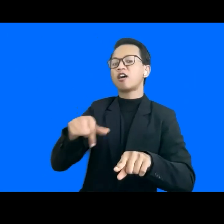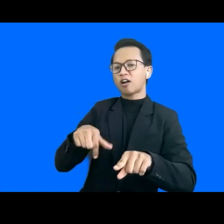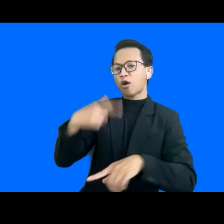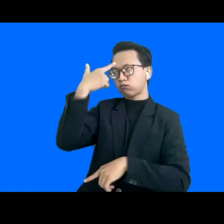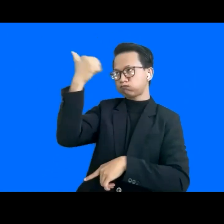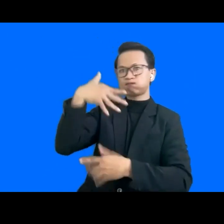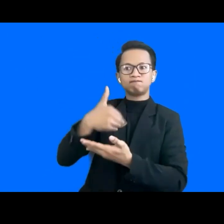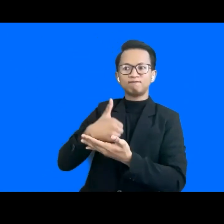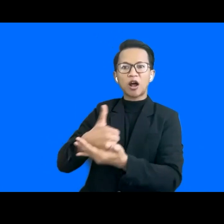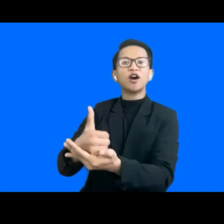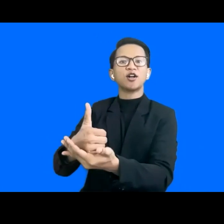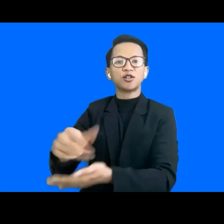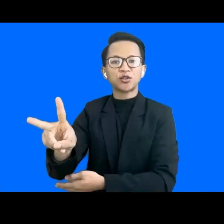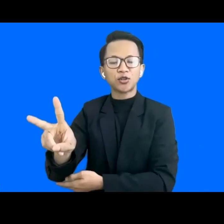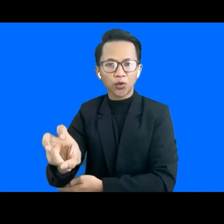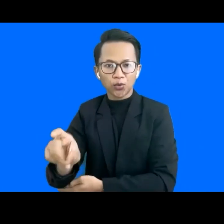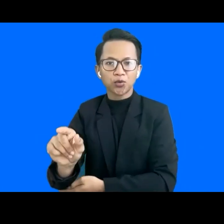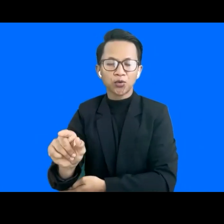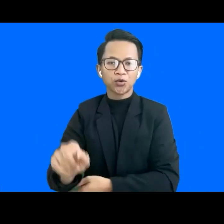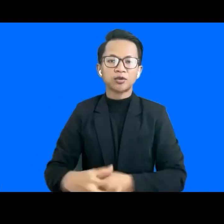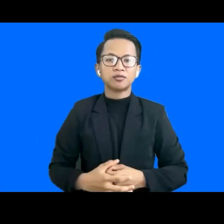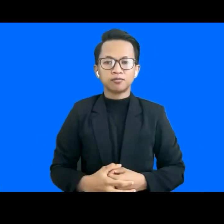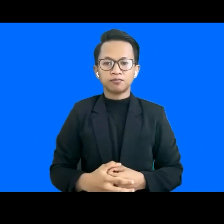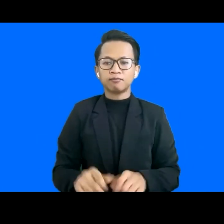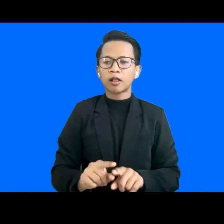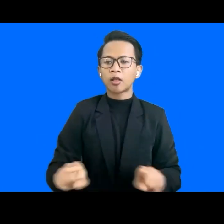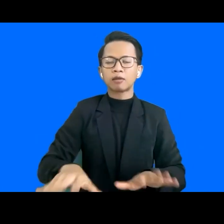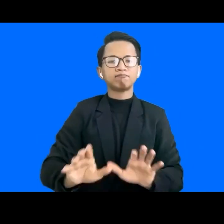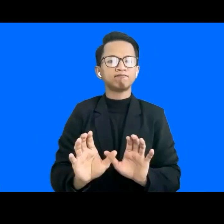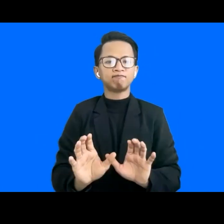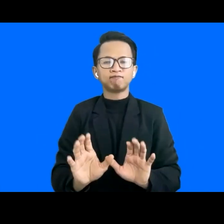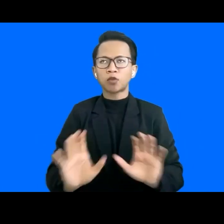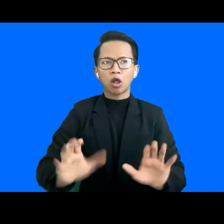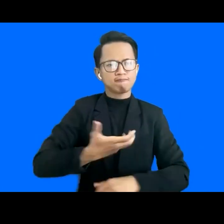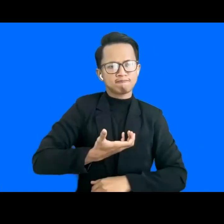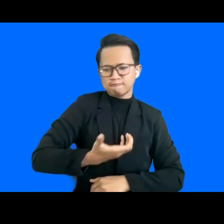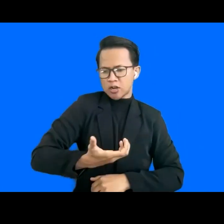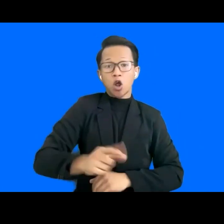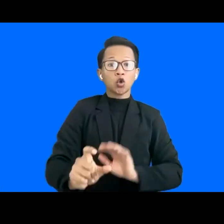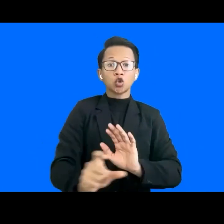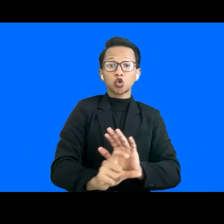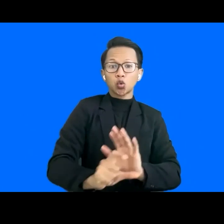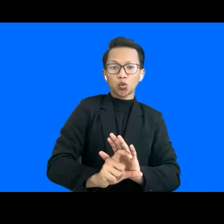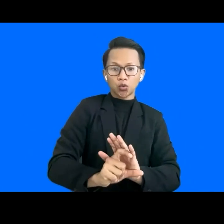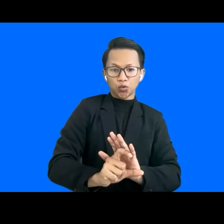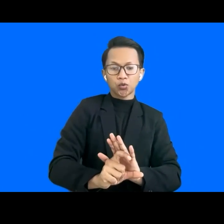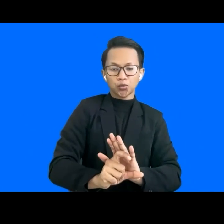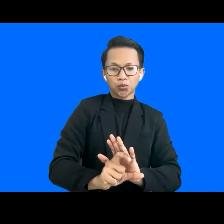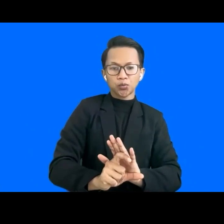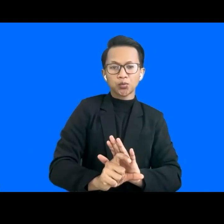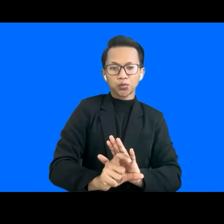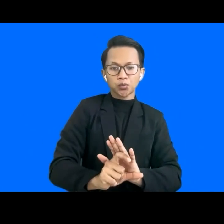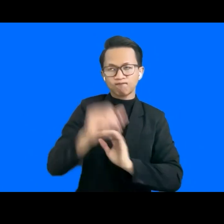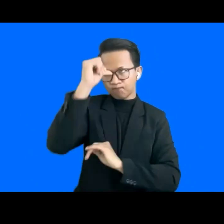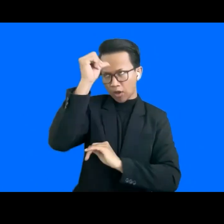But there is still a lot desired. For example, in the education sector, often we find